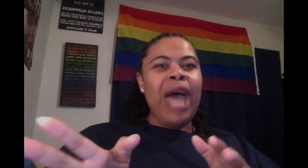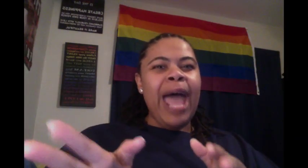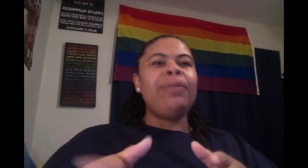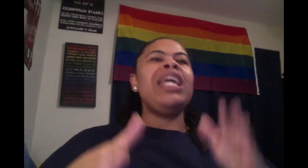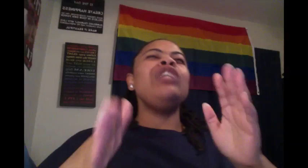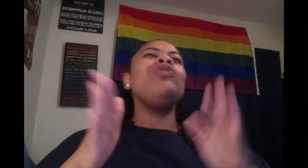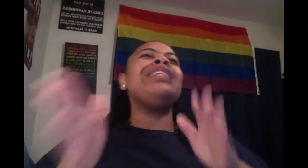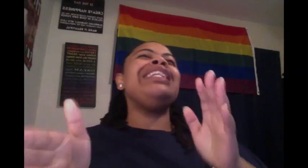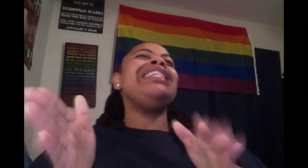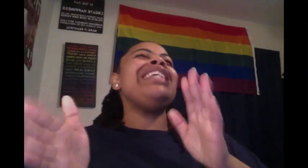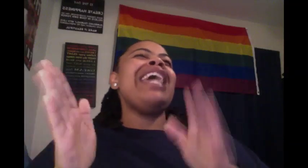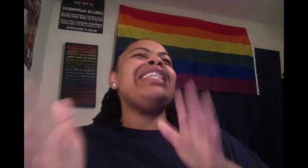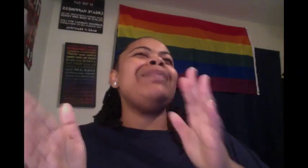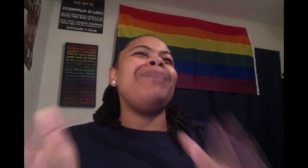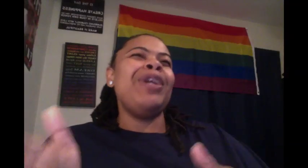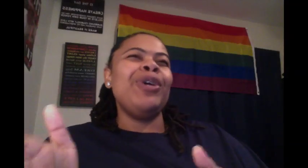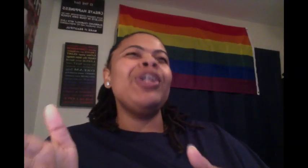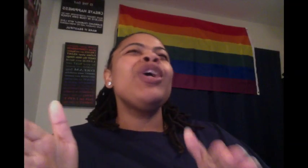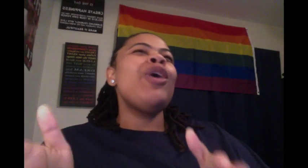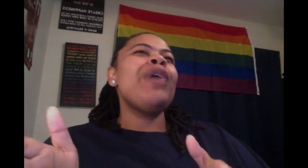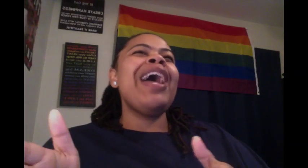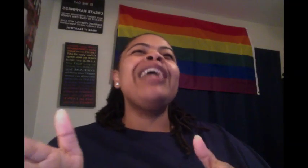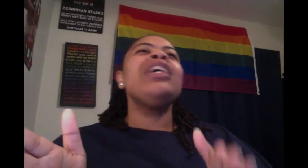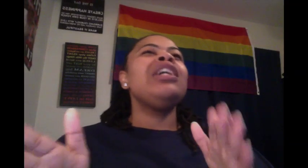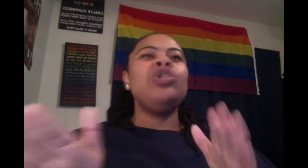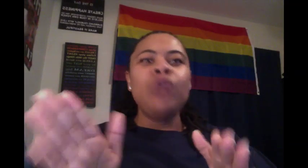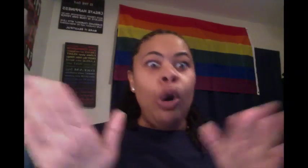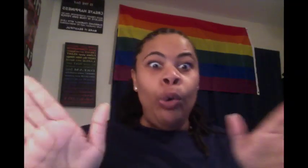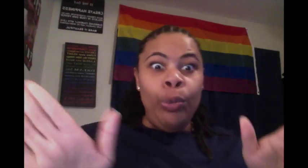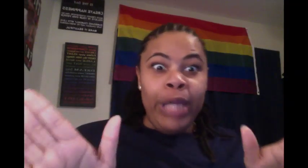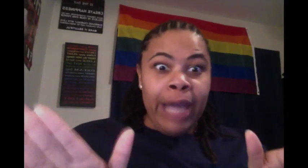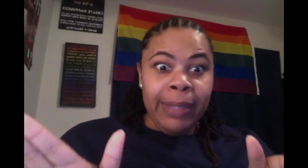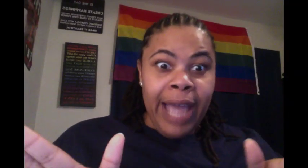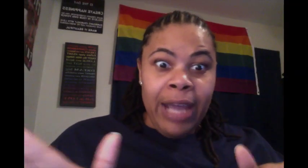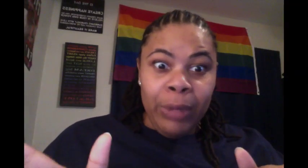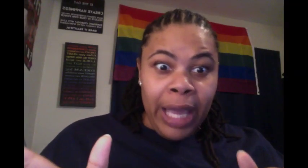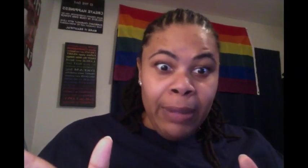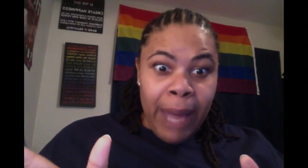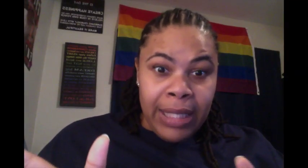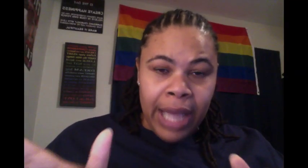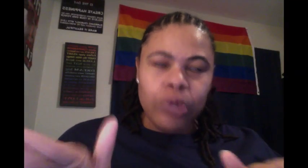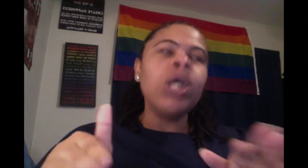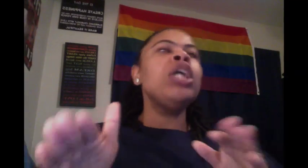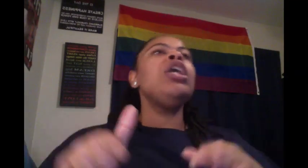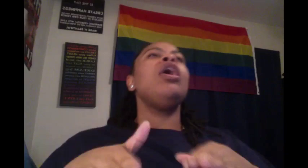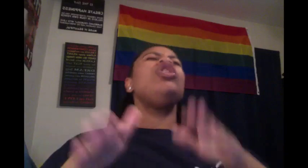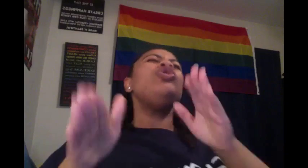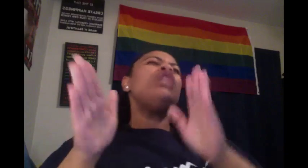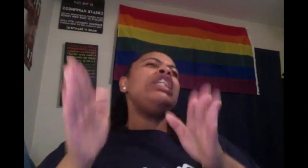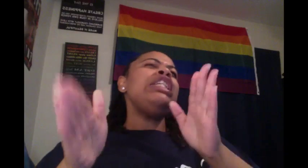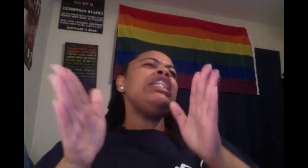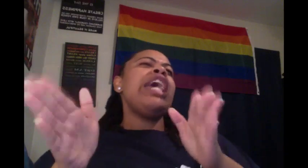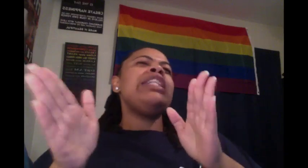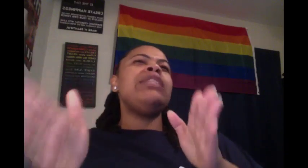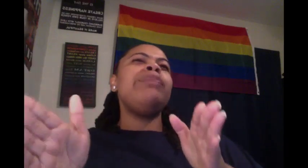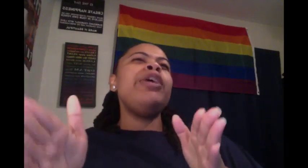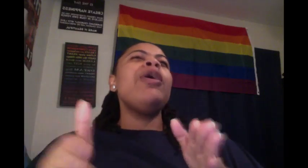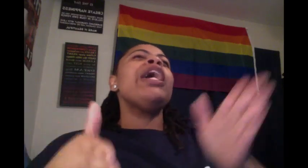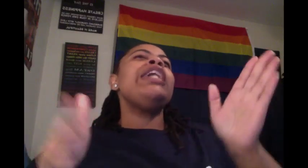happened and using Lizzie as his beard. Okay. Hey, cause you know, we can't be gay and we can't be bisexual, you know, using Lizzie as his beard. And